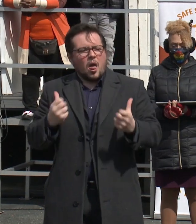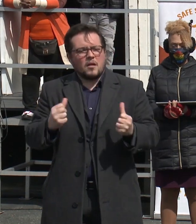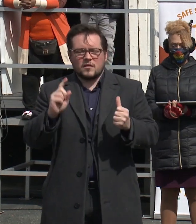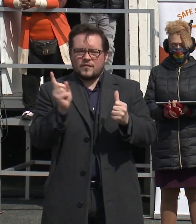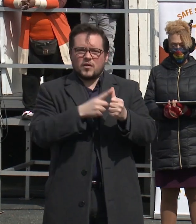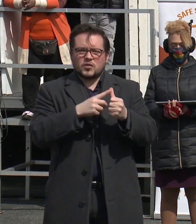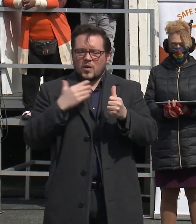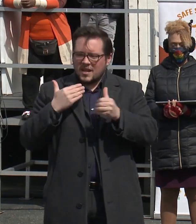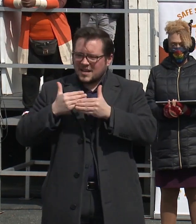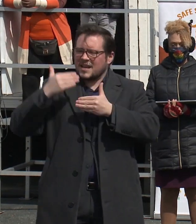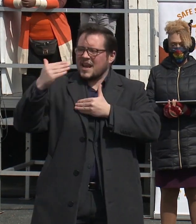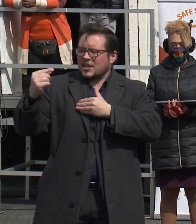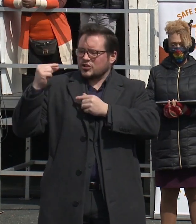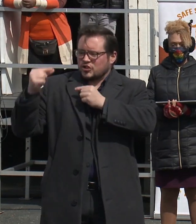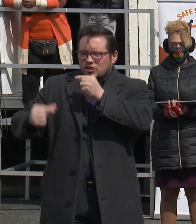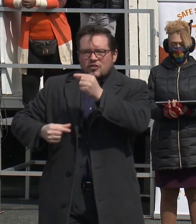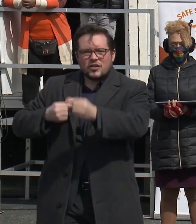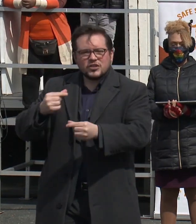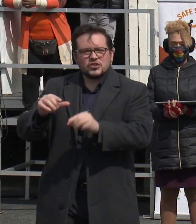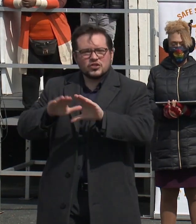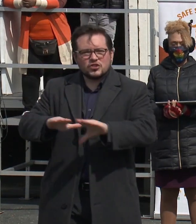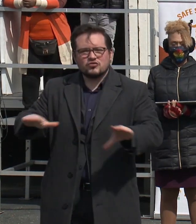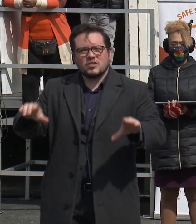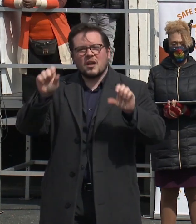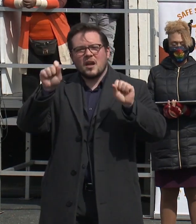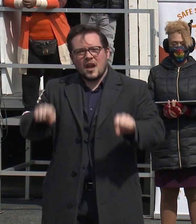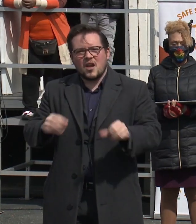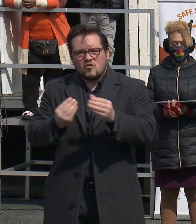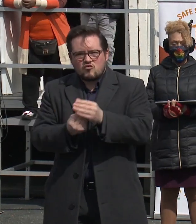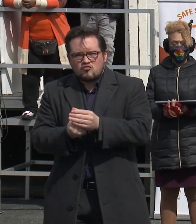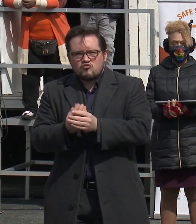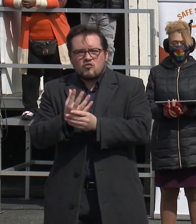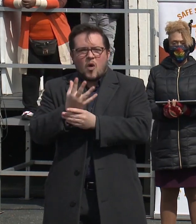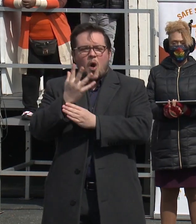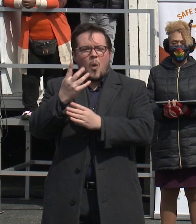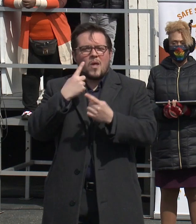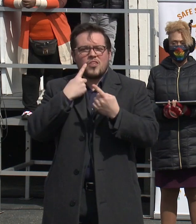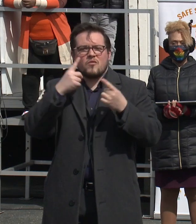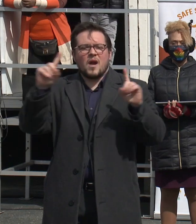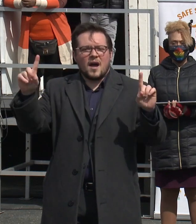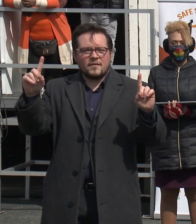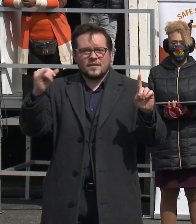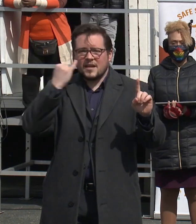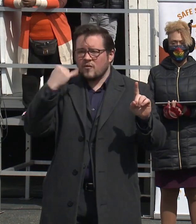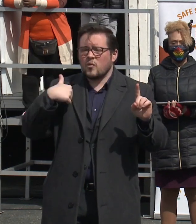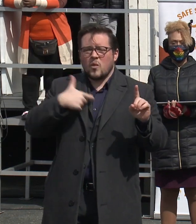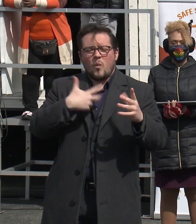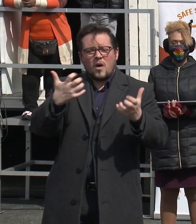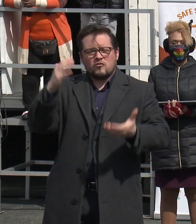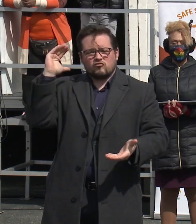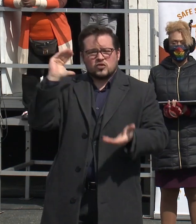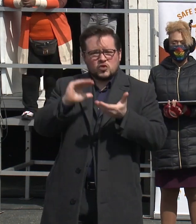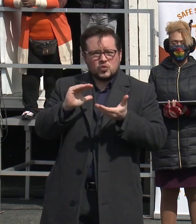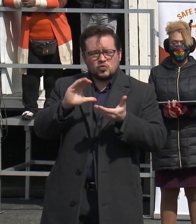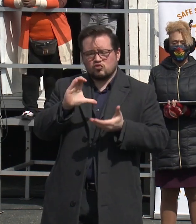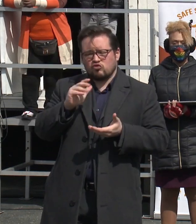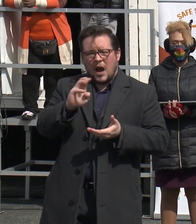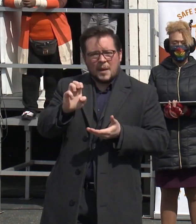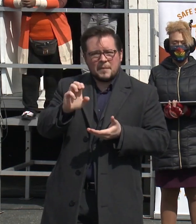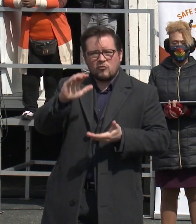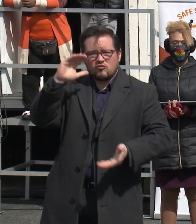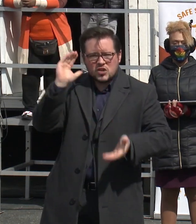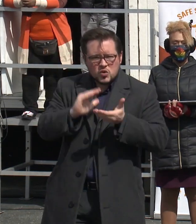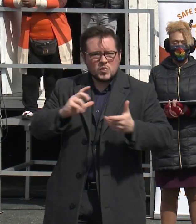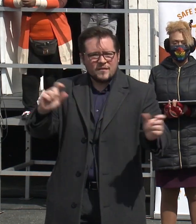children can where the next generation of children can grow and thrive. If we want to reduce crime and violence and actually